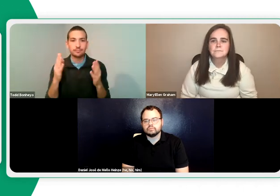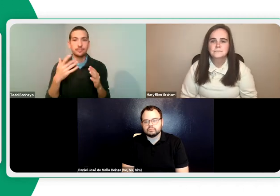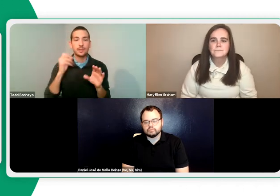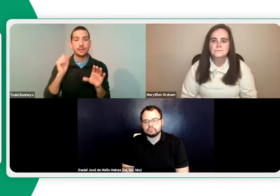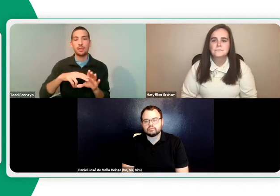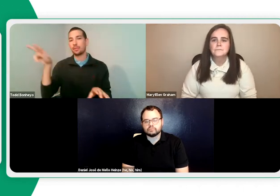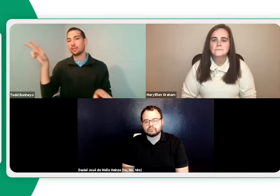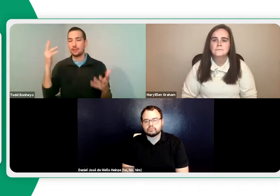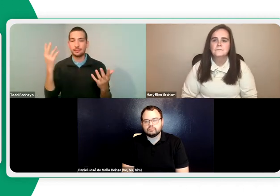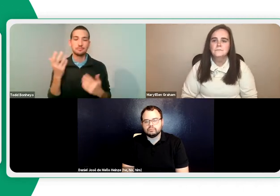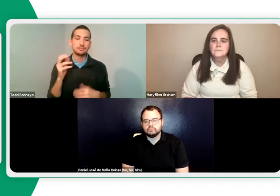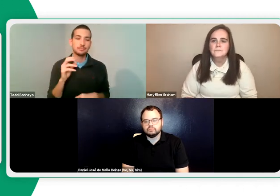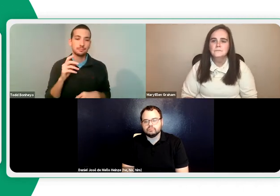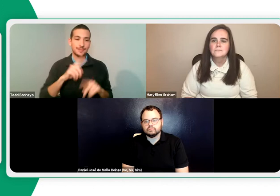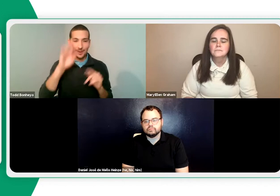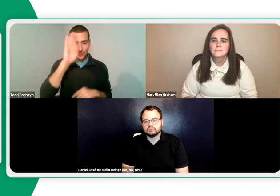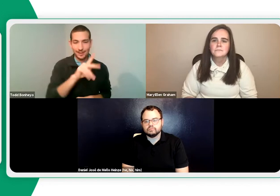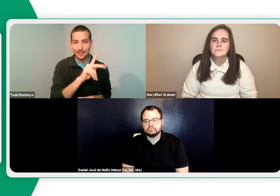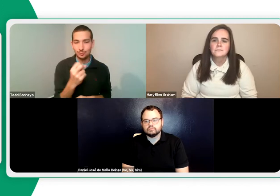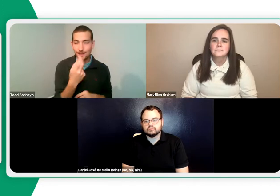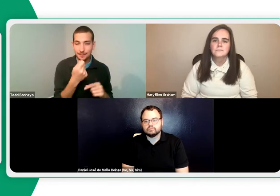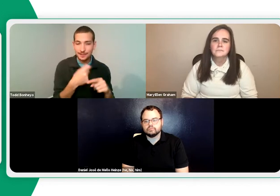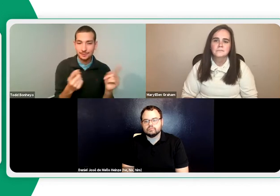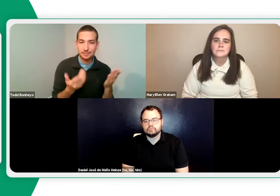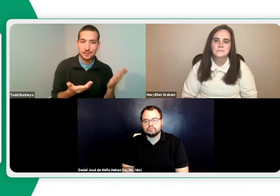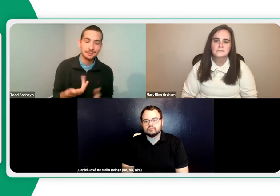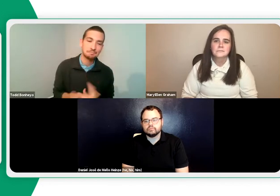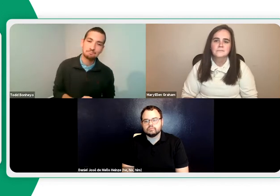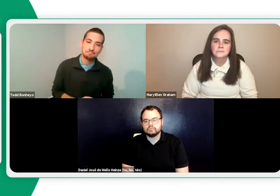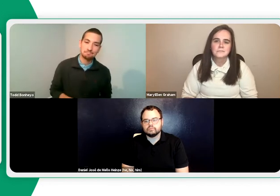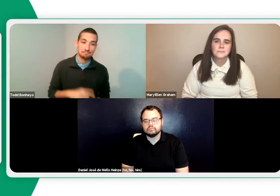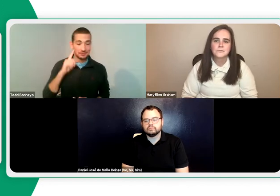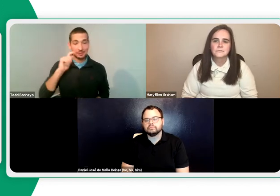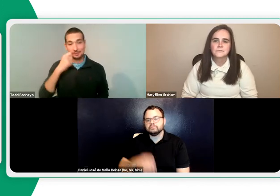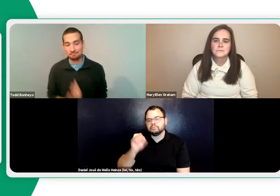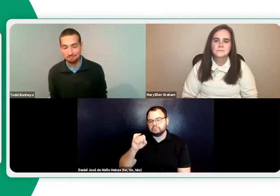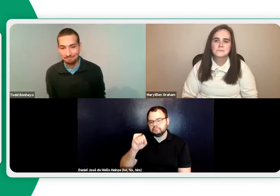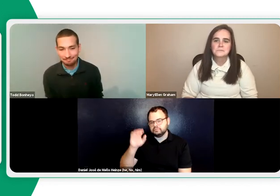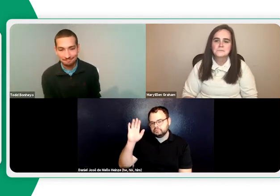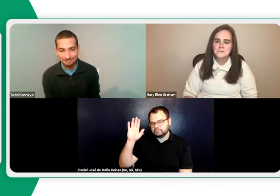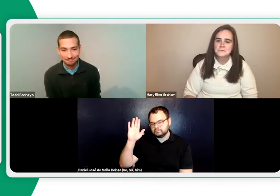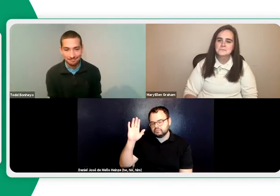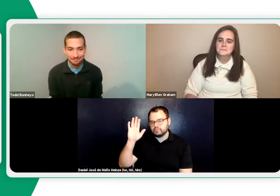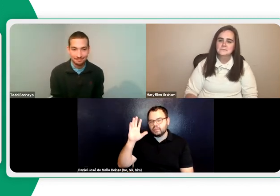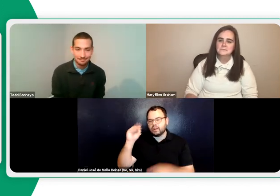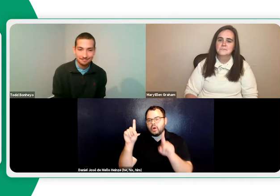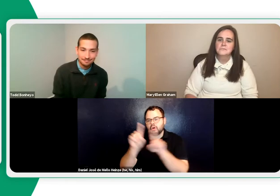kind of lose that feeling of being in an audience. And it's easy to be distracted. So, maybe things might just be a little different with K-12.